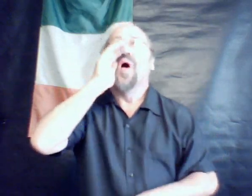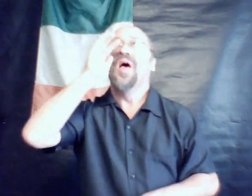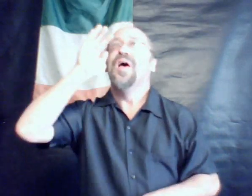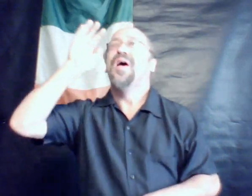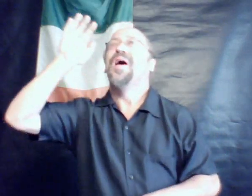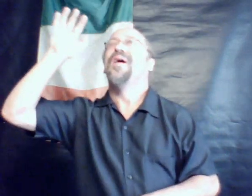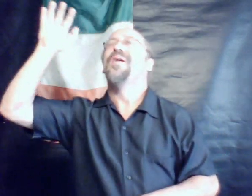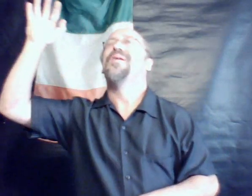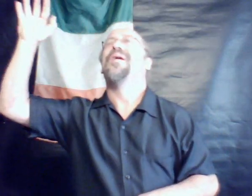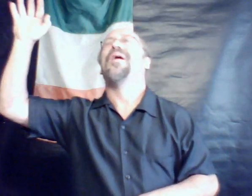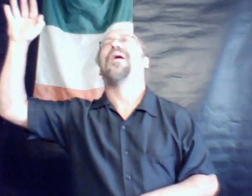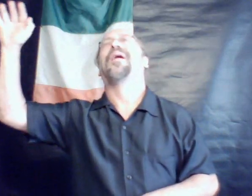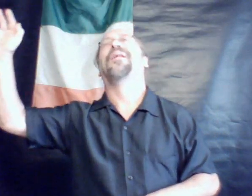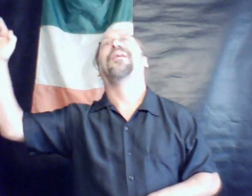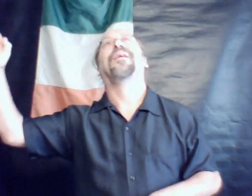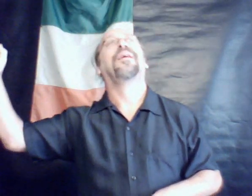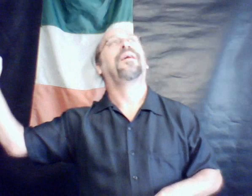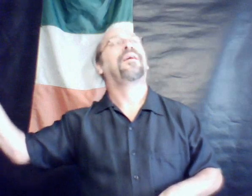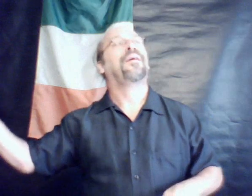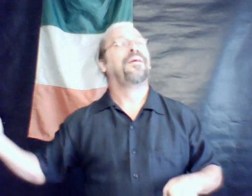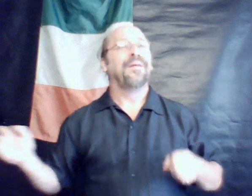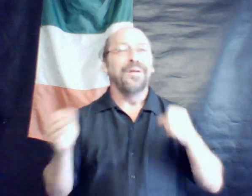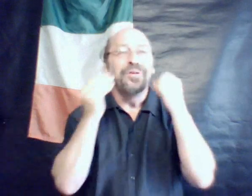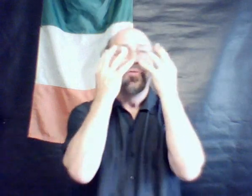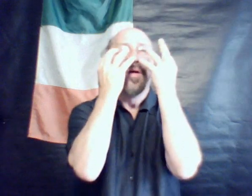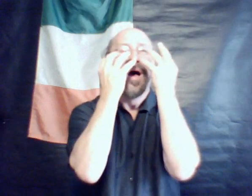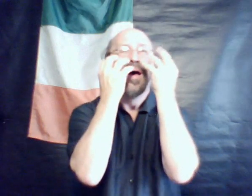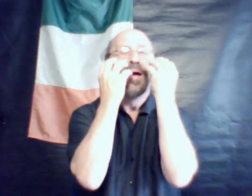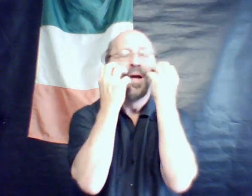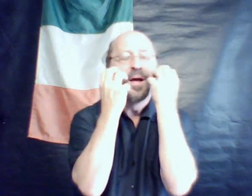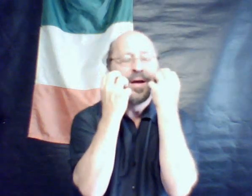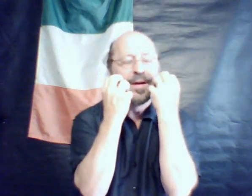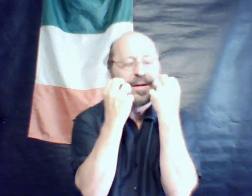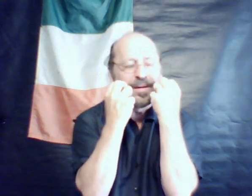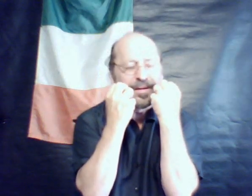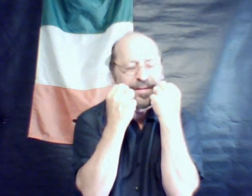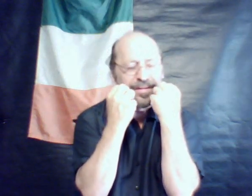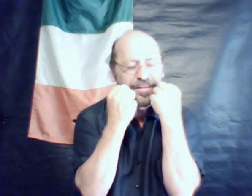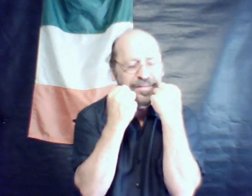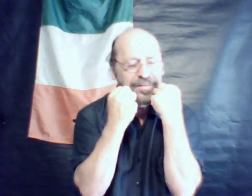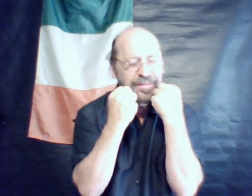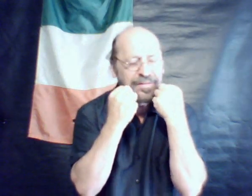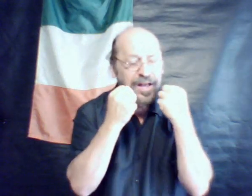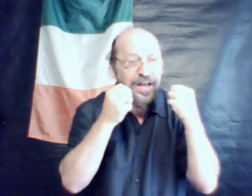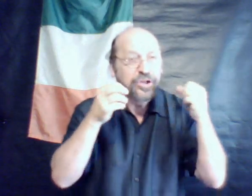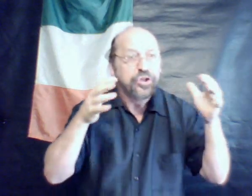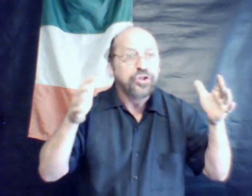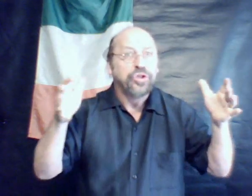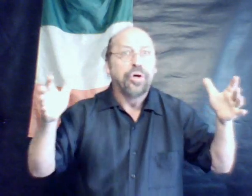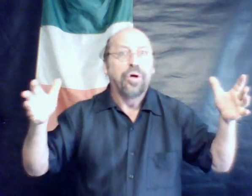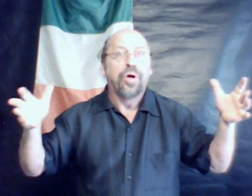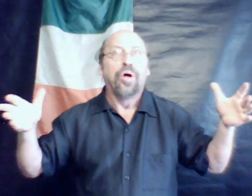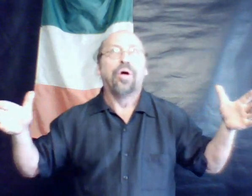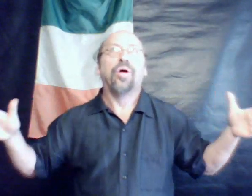waving cries. They shook